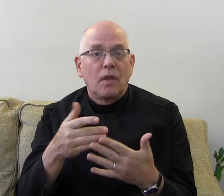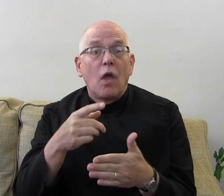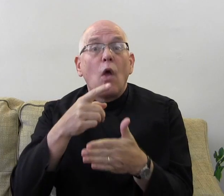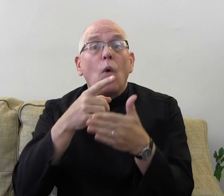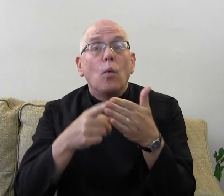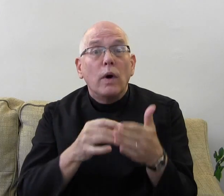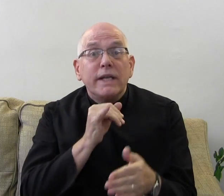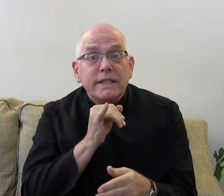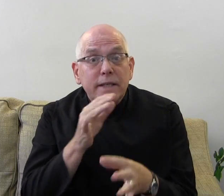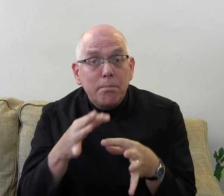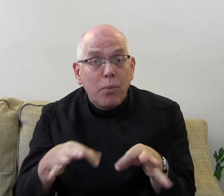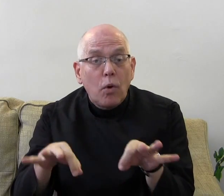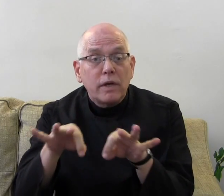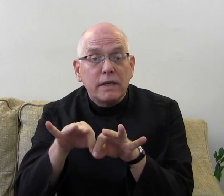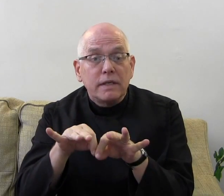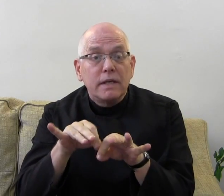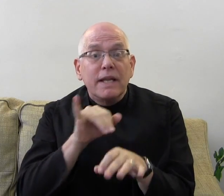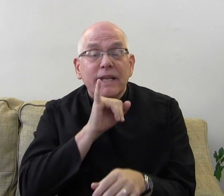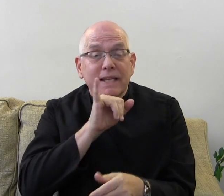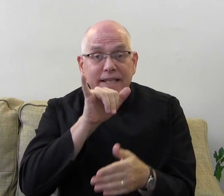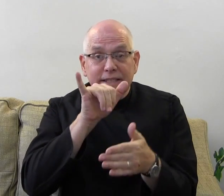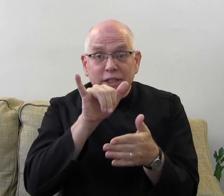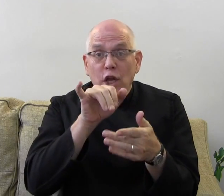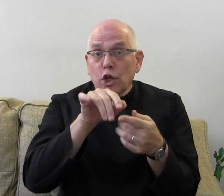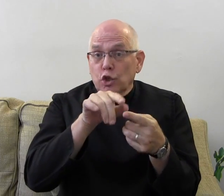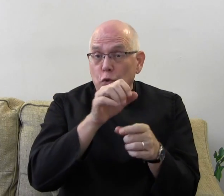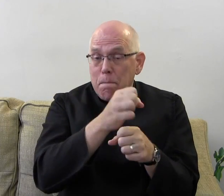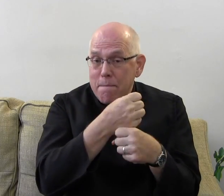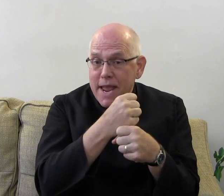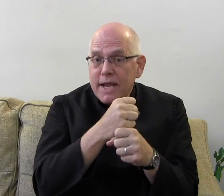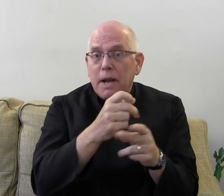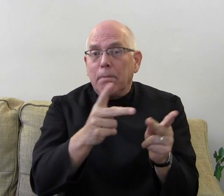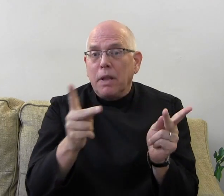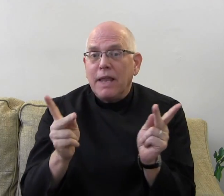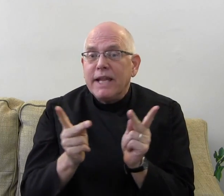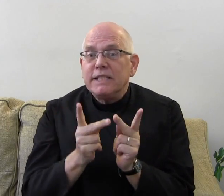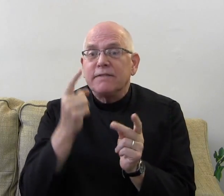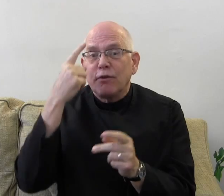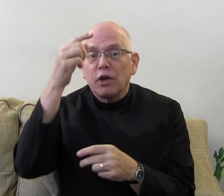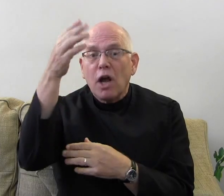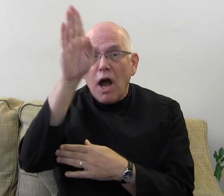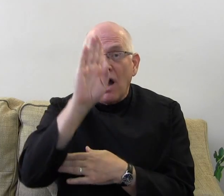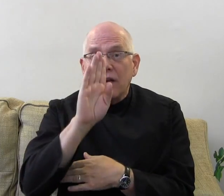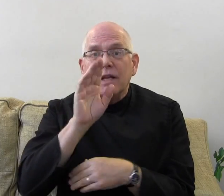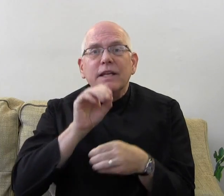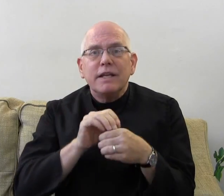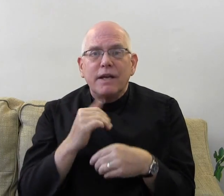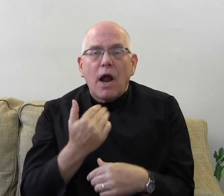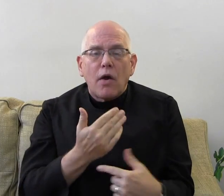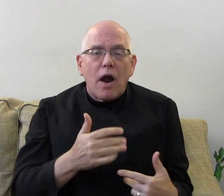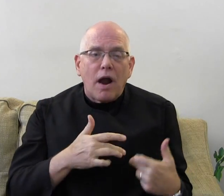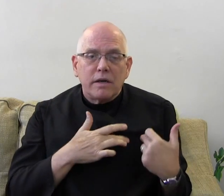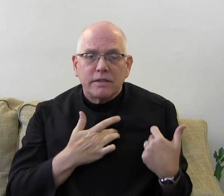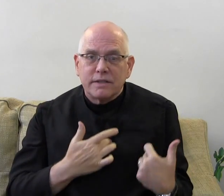What is important is to make a place for God in our hearts.